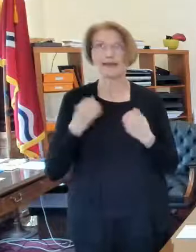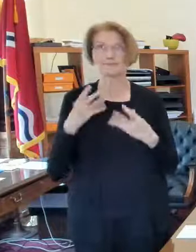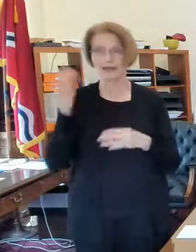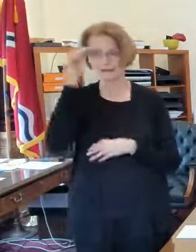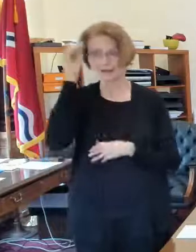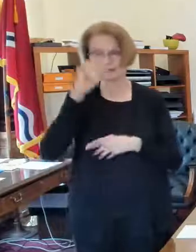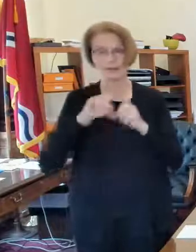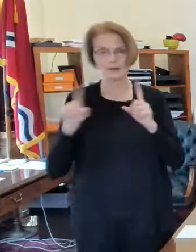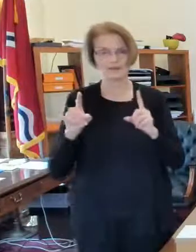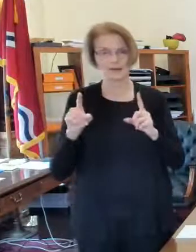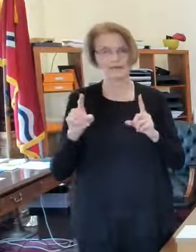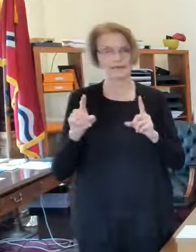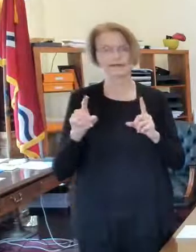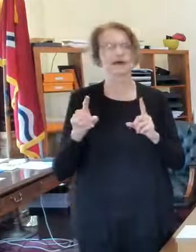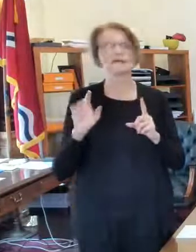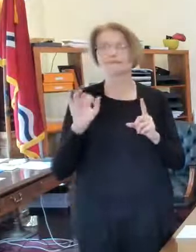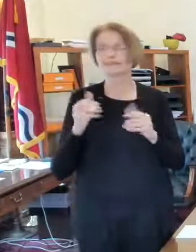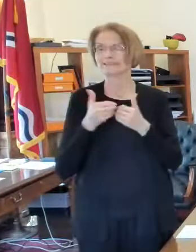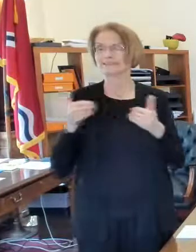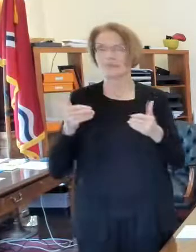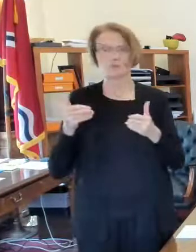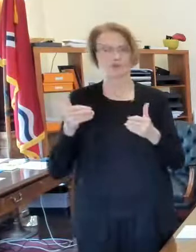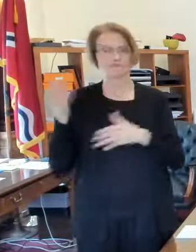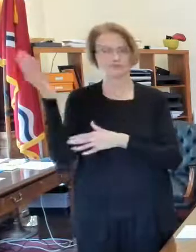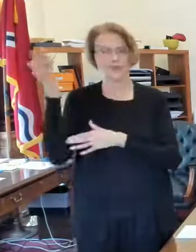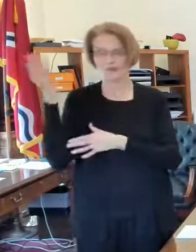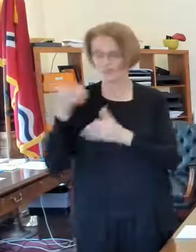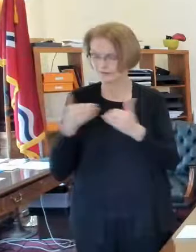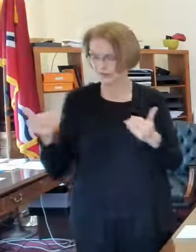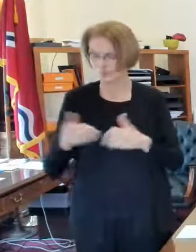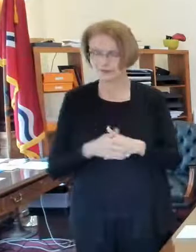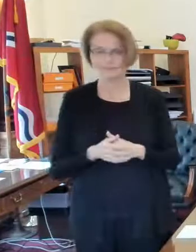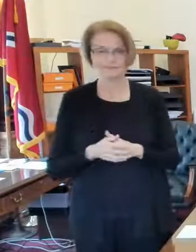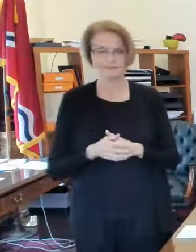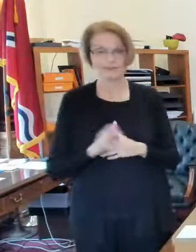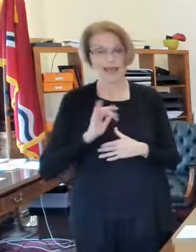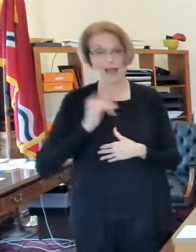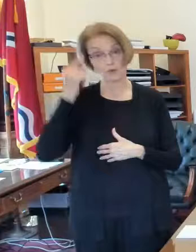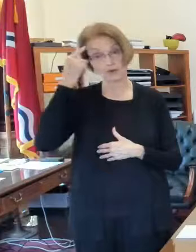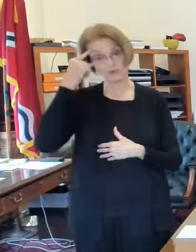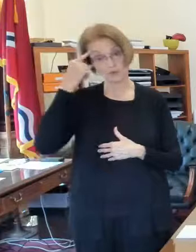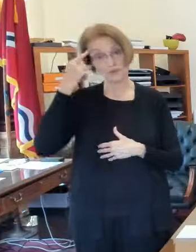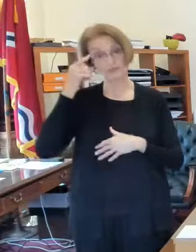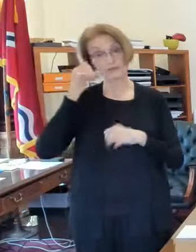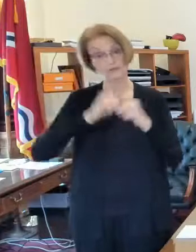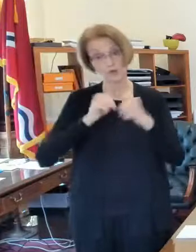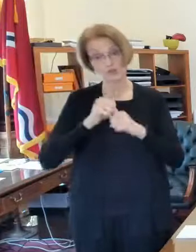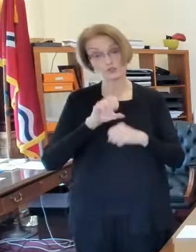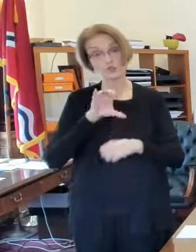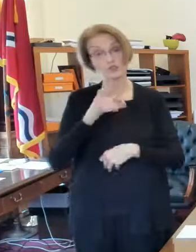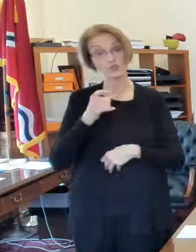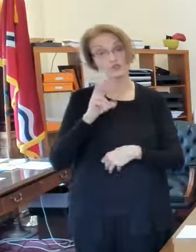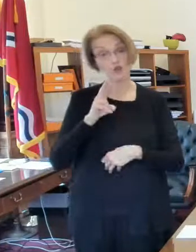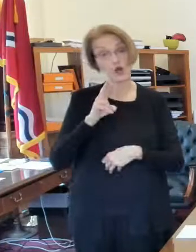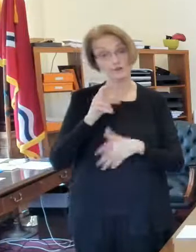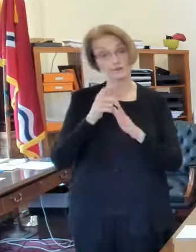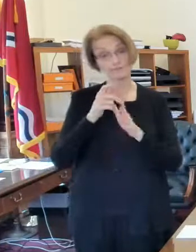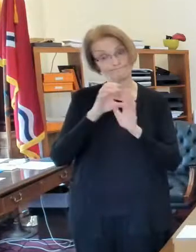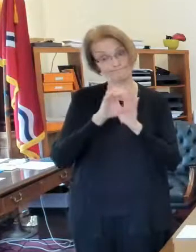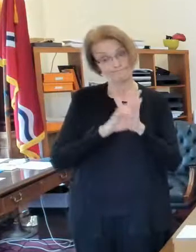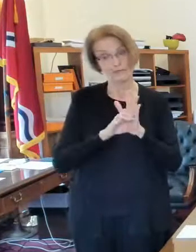subject for a whole show so um you know our government structure is our charter is extremely old